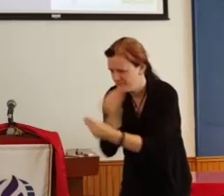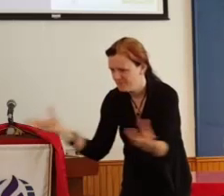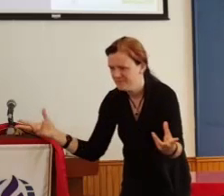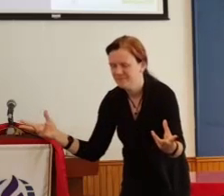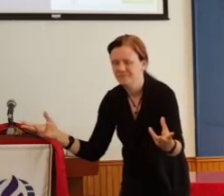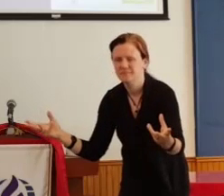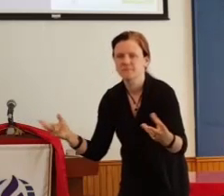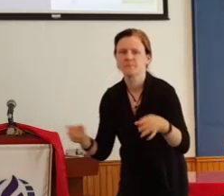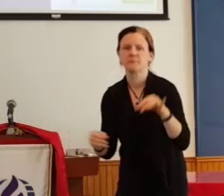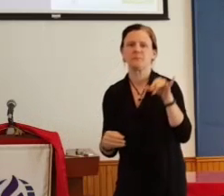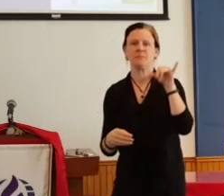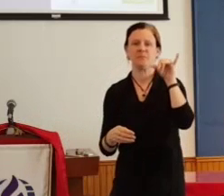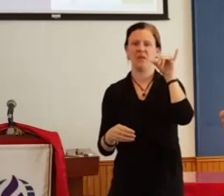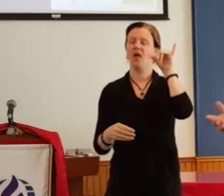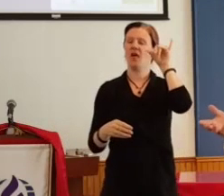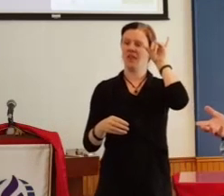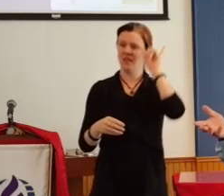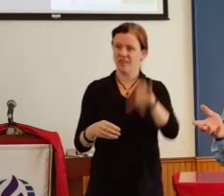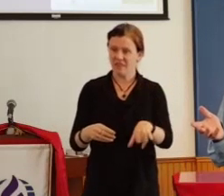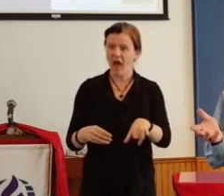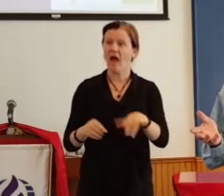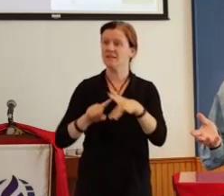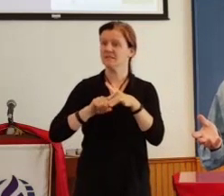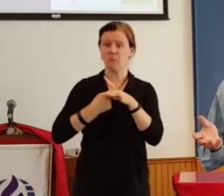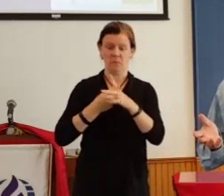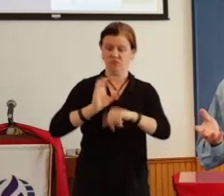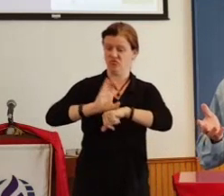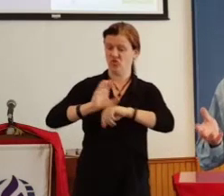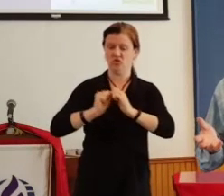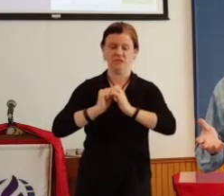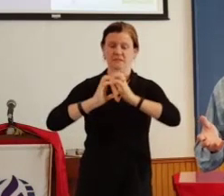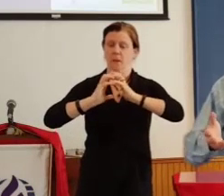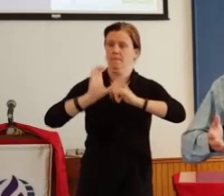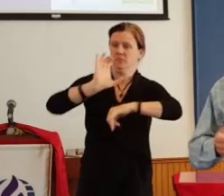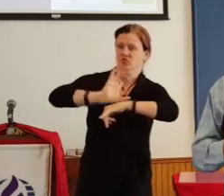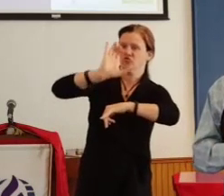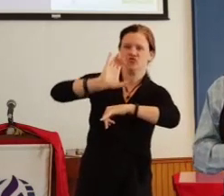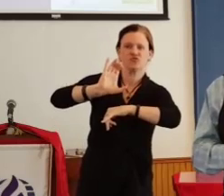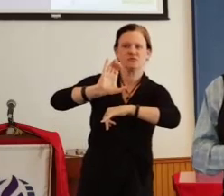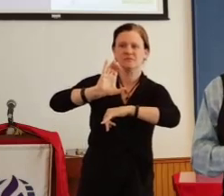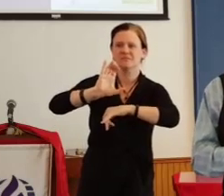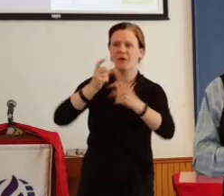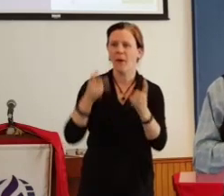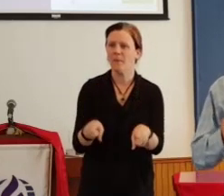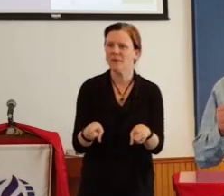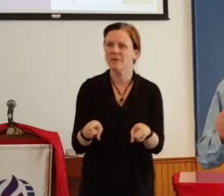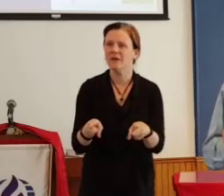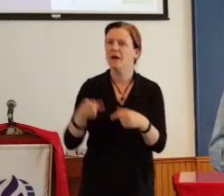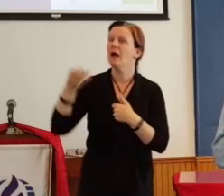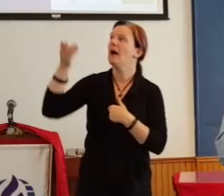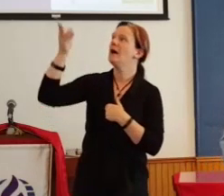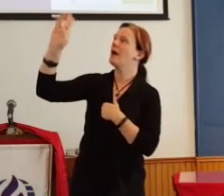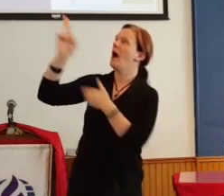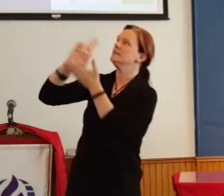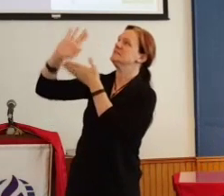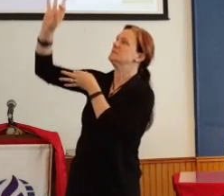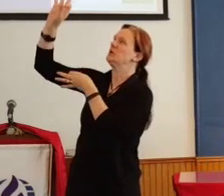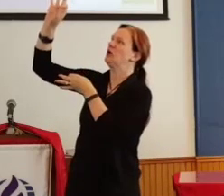This was basically the beginning of the church at Pentecost, when God through the Spirit commissioned the early